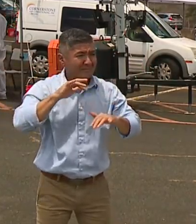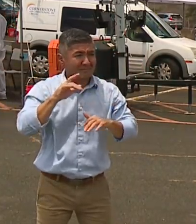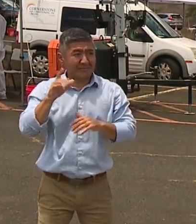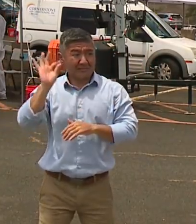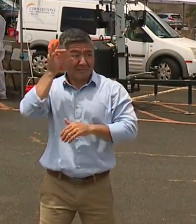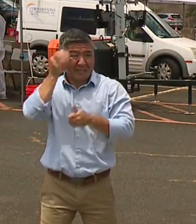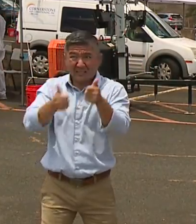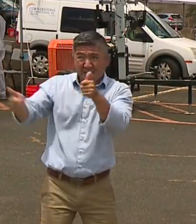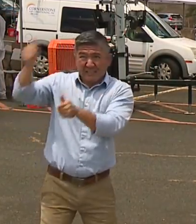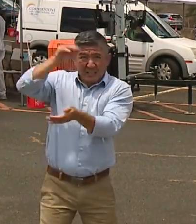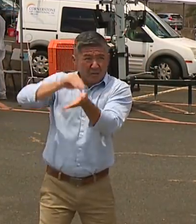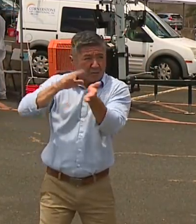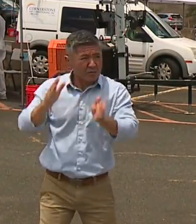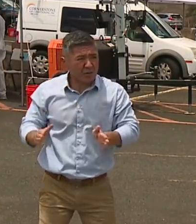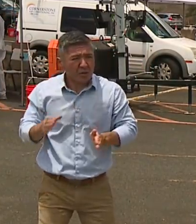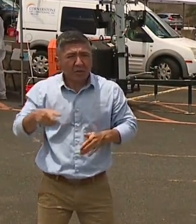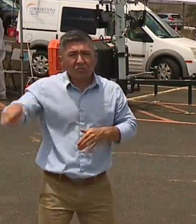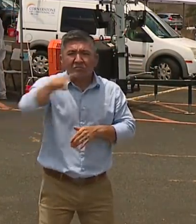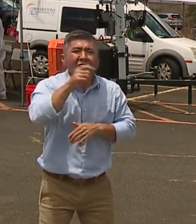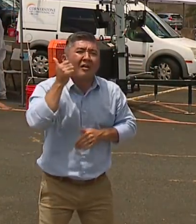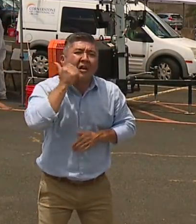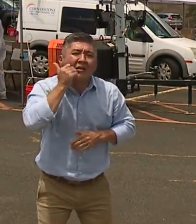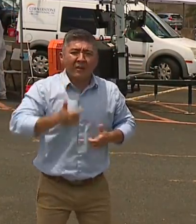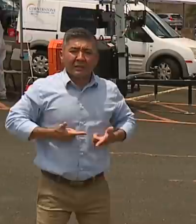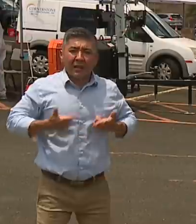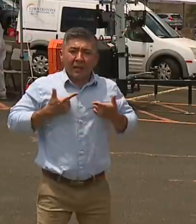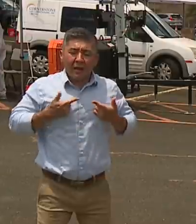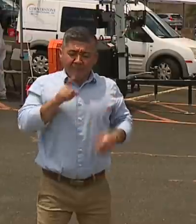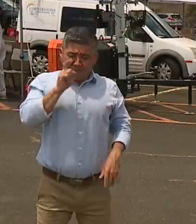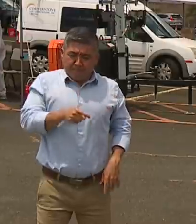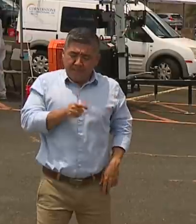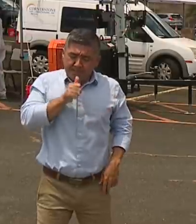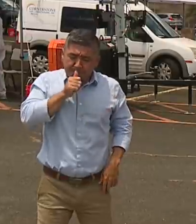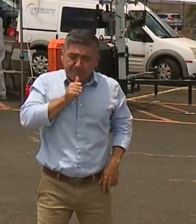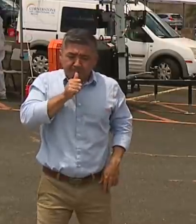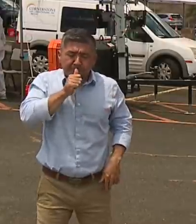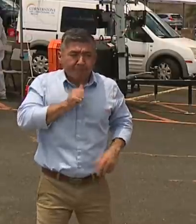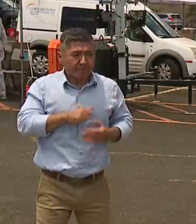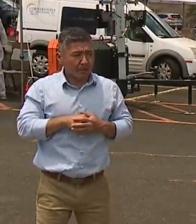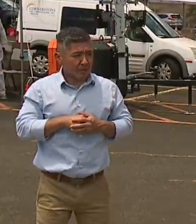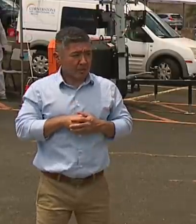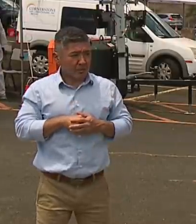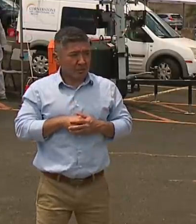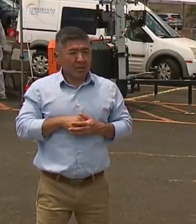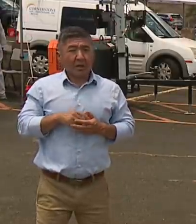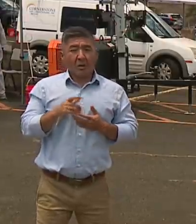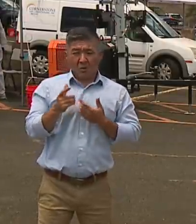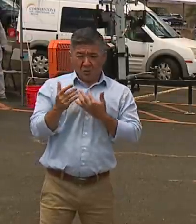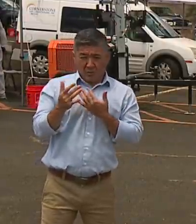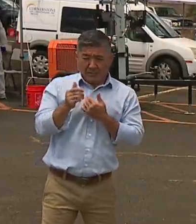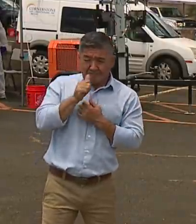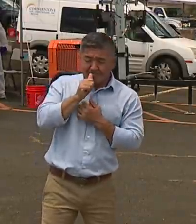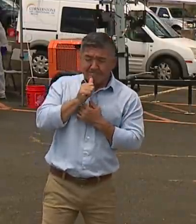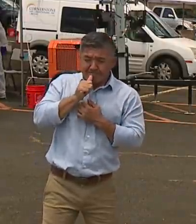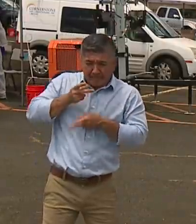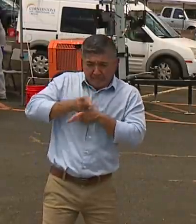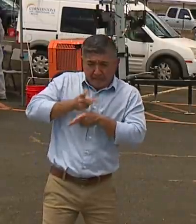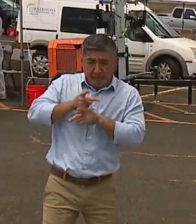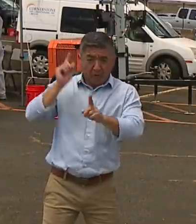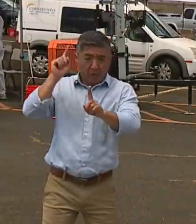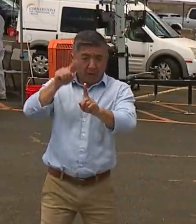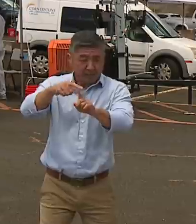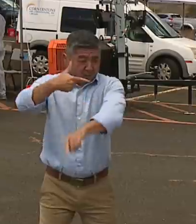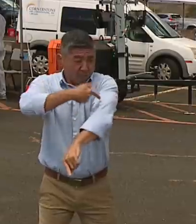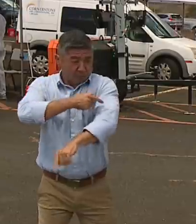it's living with the virus. It's important. Getting rid of it at zero until we have a vaccine is difficult. So what do we do